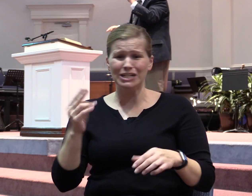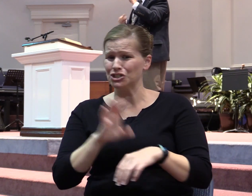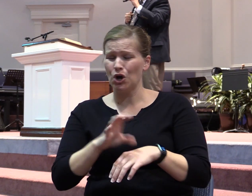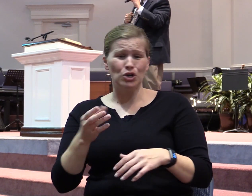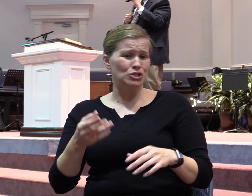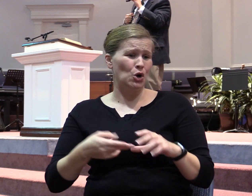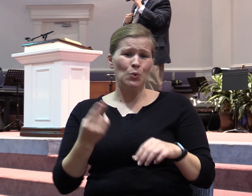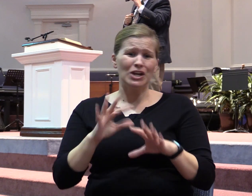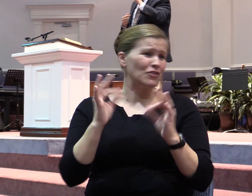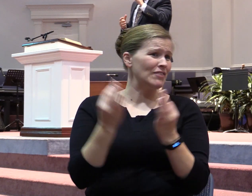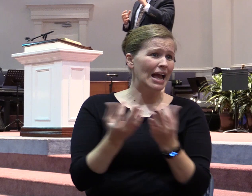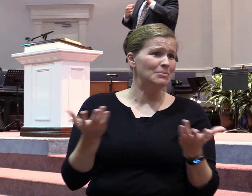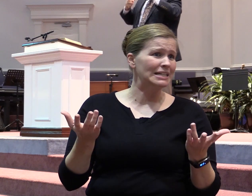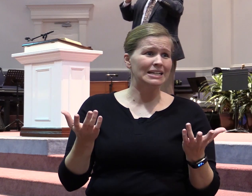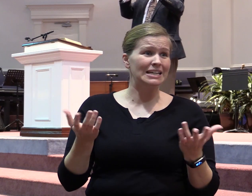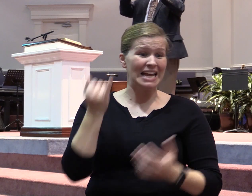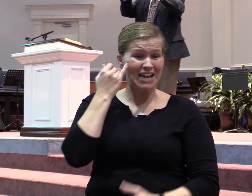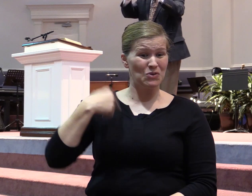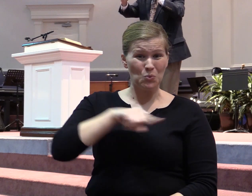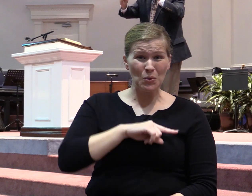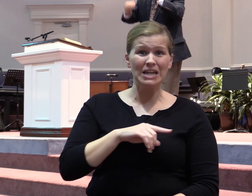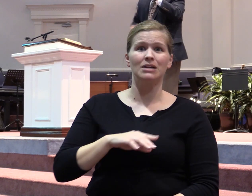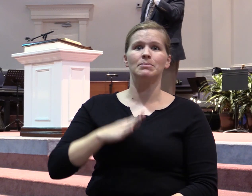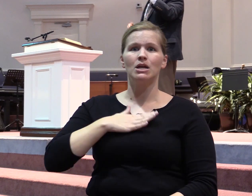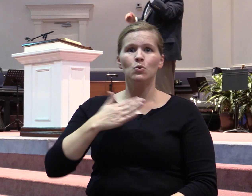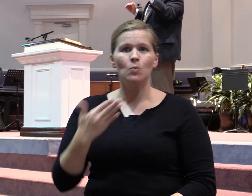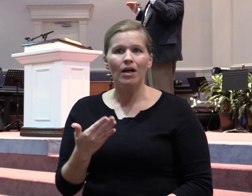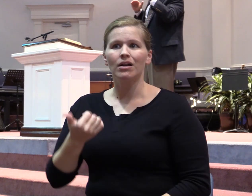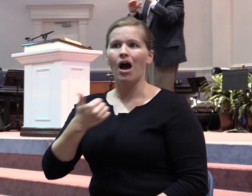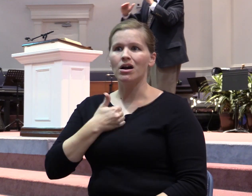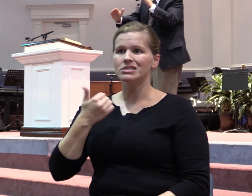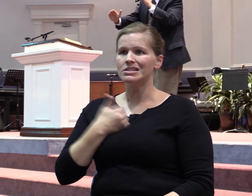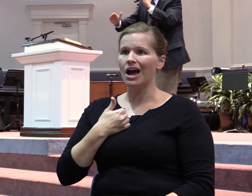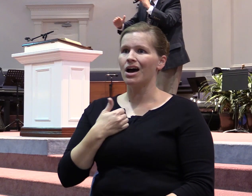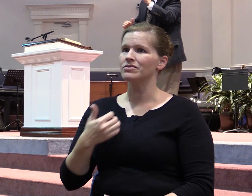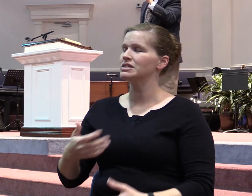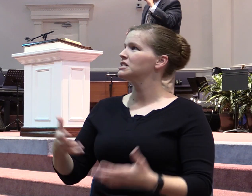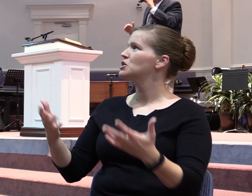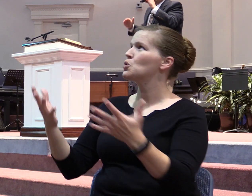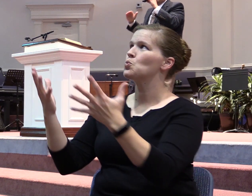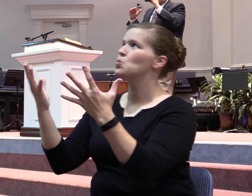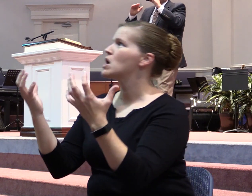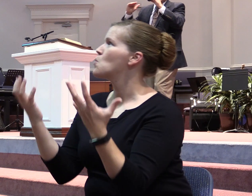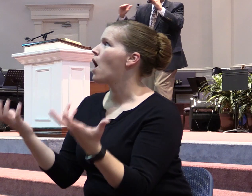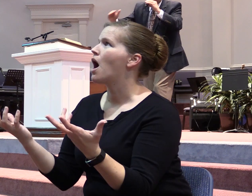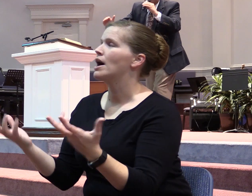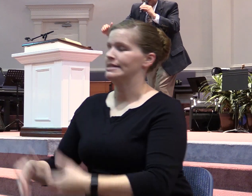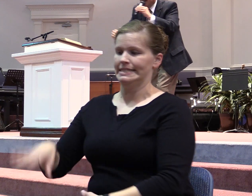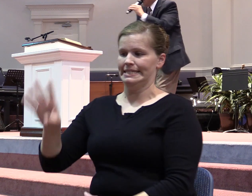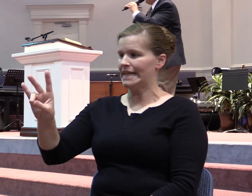spiritually speaking, if we could get so greedy that we want 700 and then we want 800 and